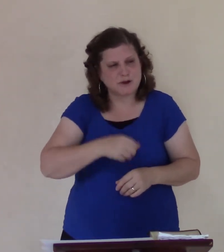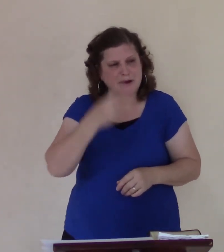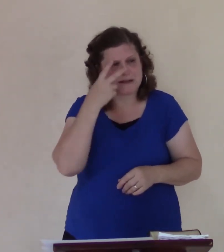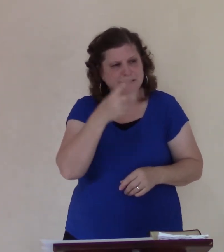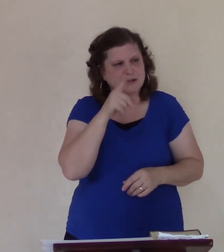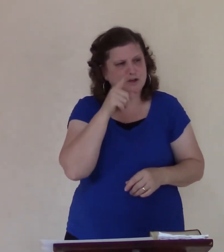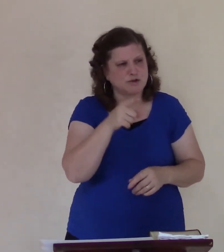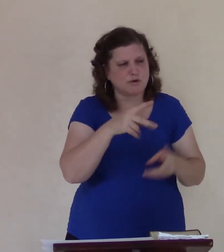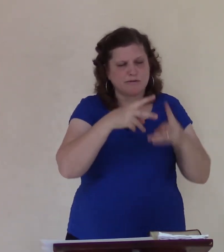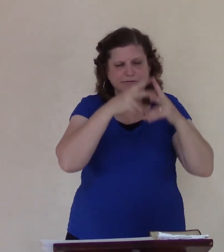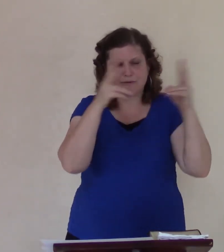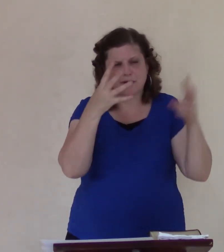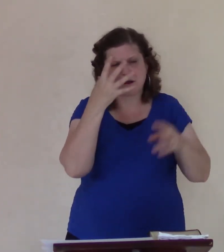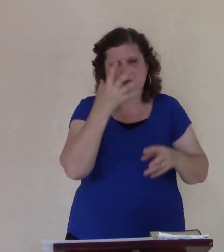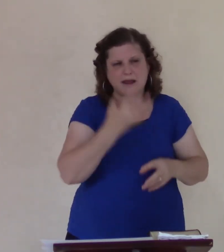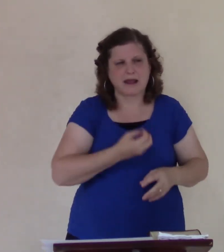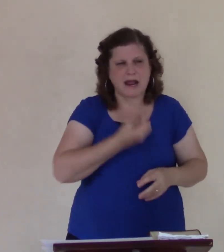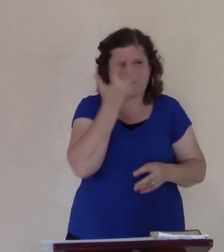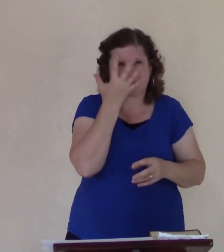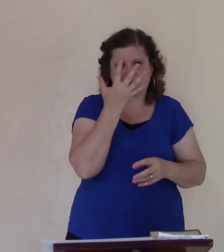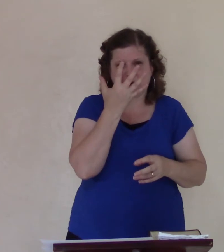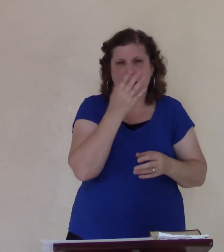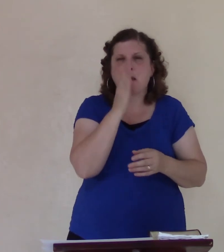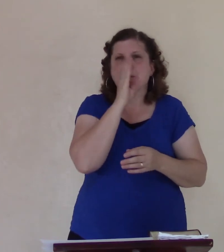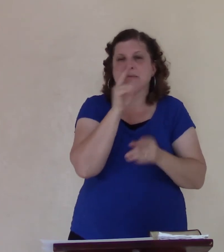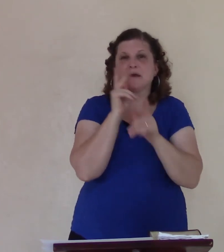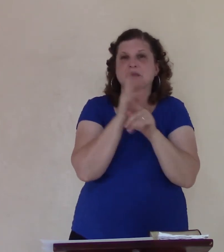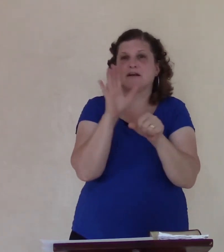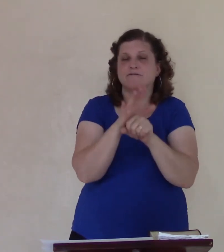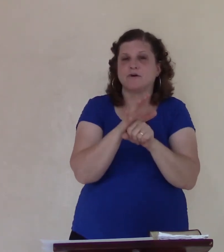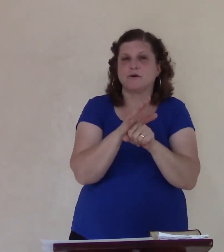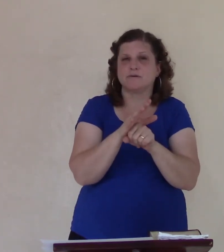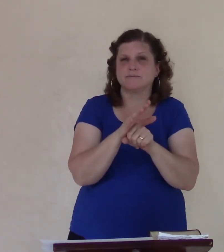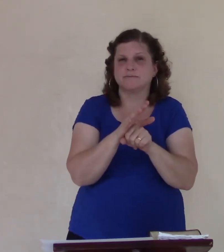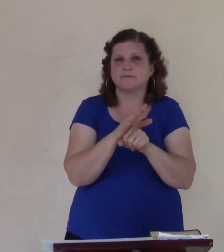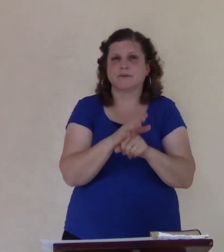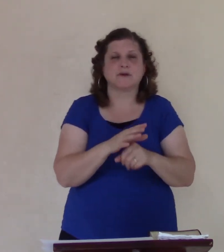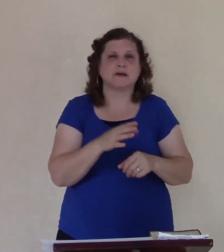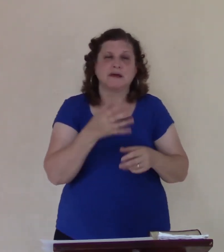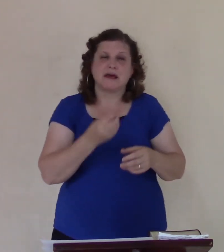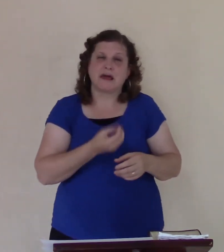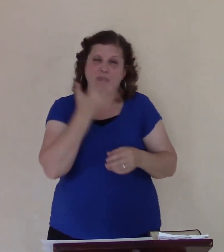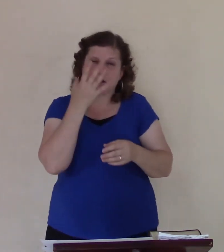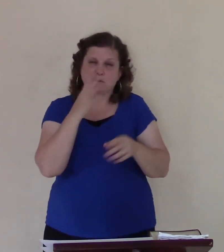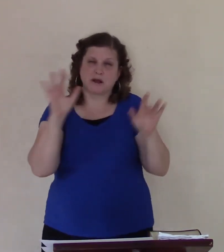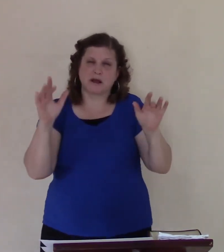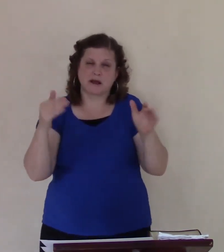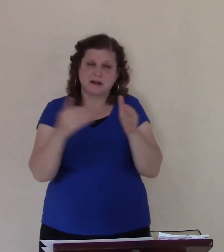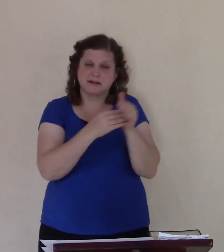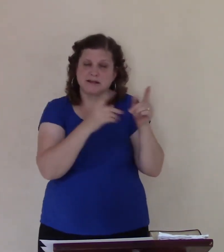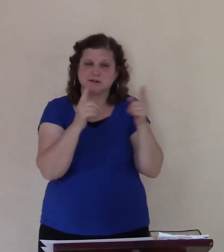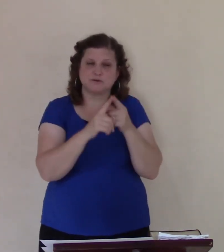careful because that anger can be too bitter I am not bitter not bitter but